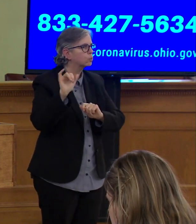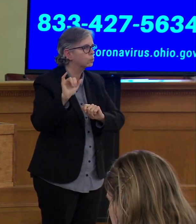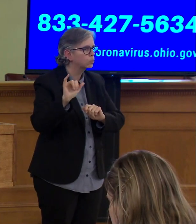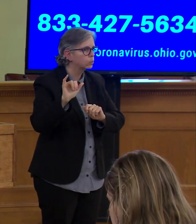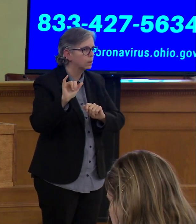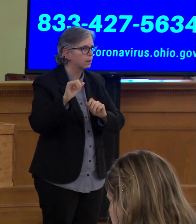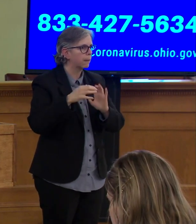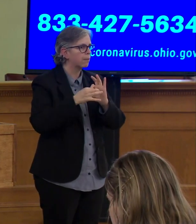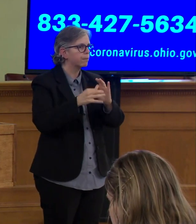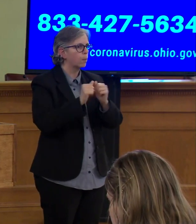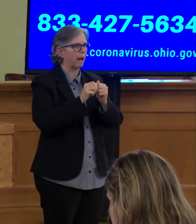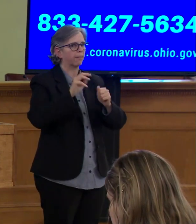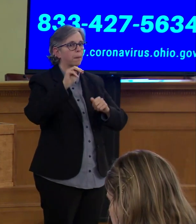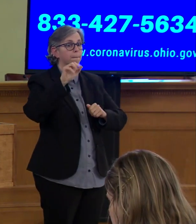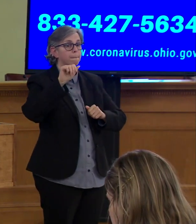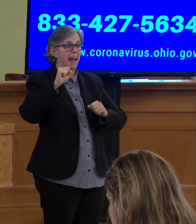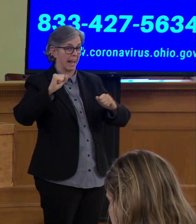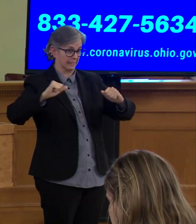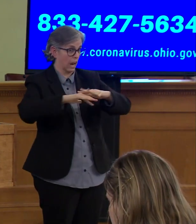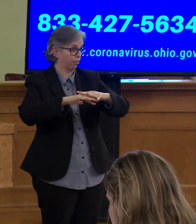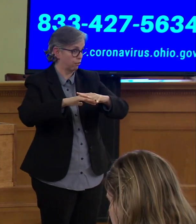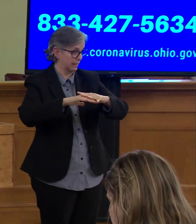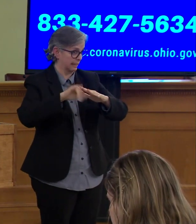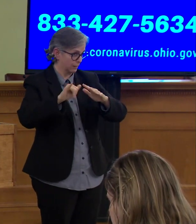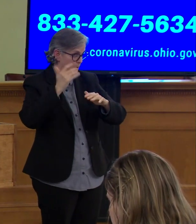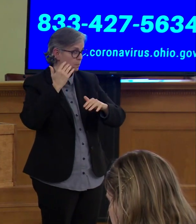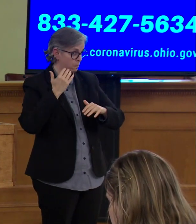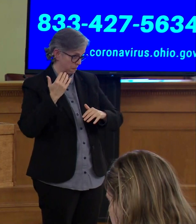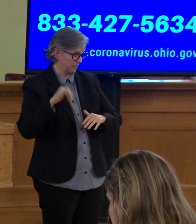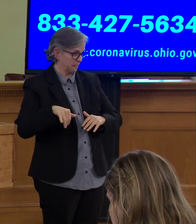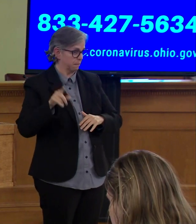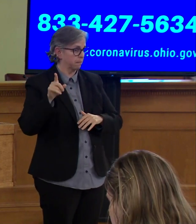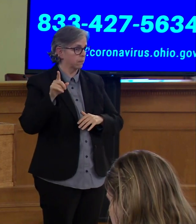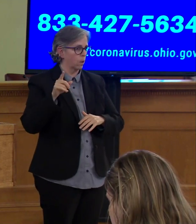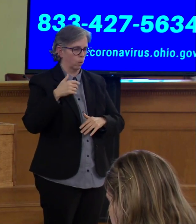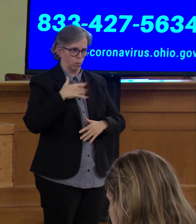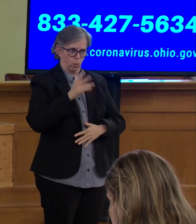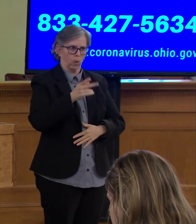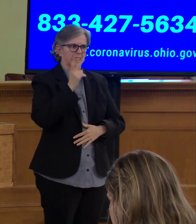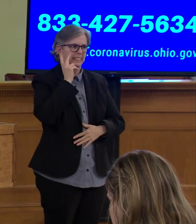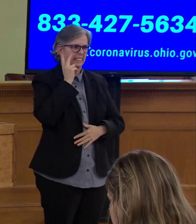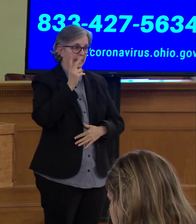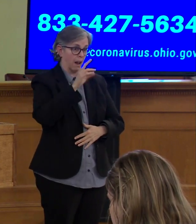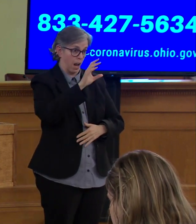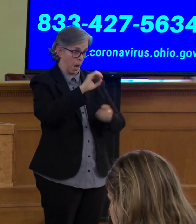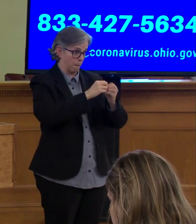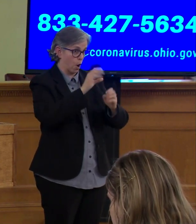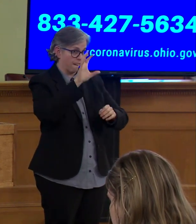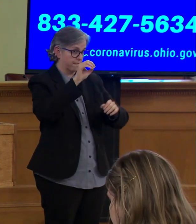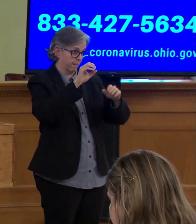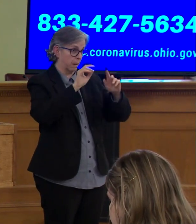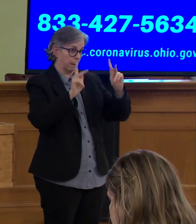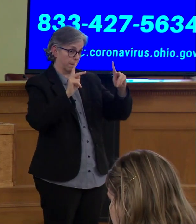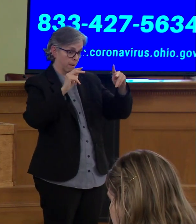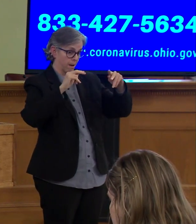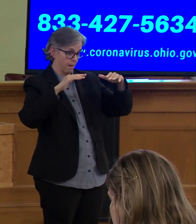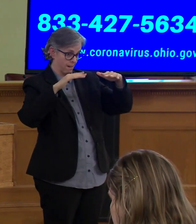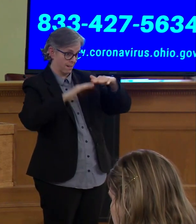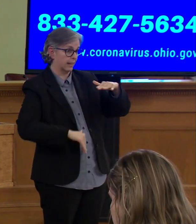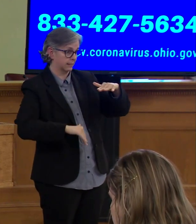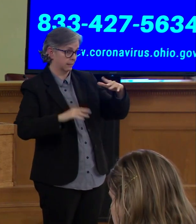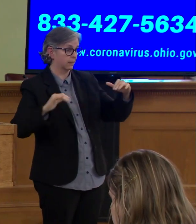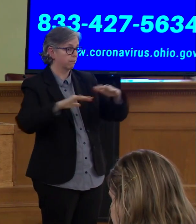congregations, mass meetings. guidelines, you saw, they will change to 50, before they've been at 100.